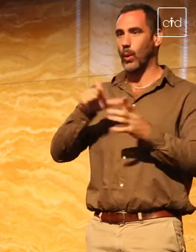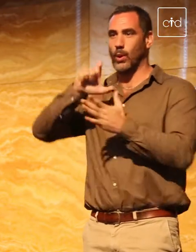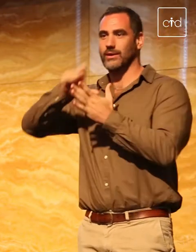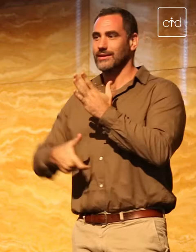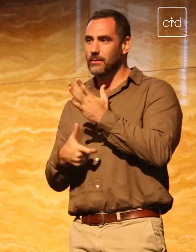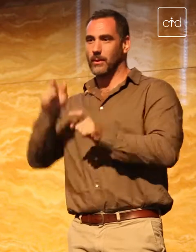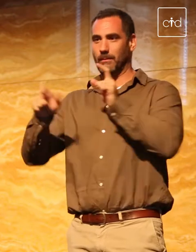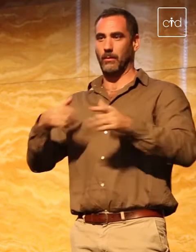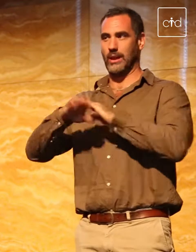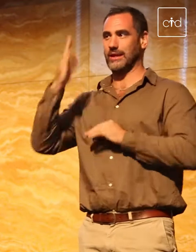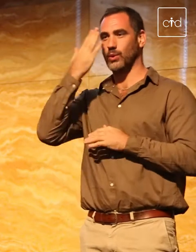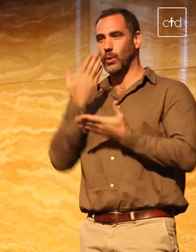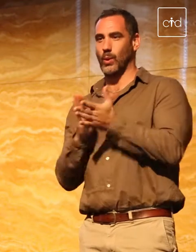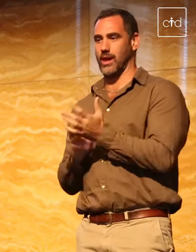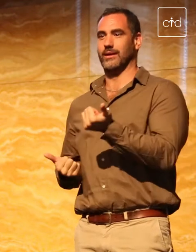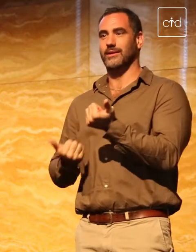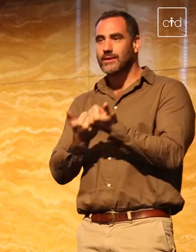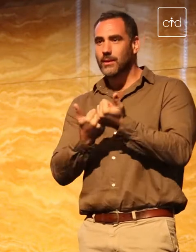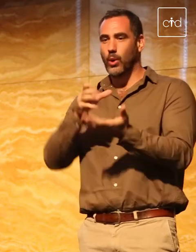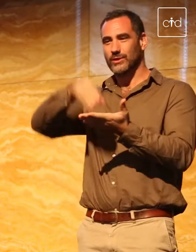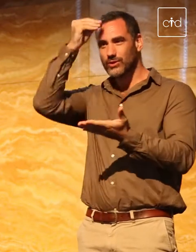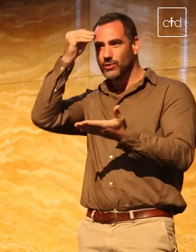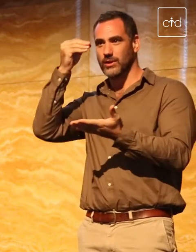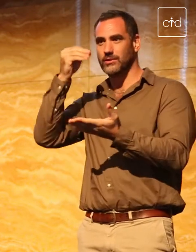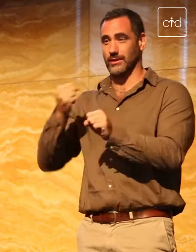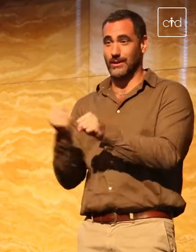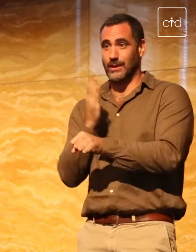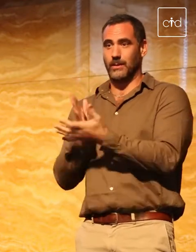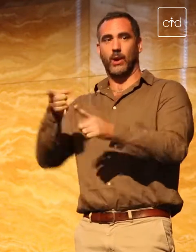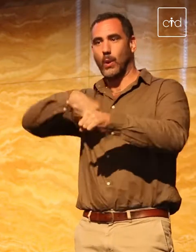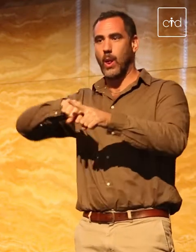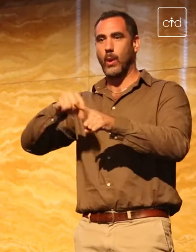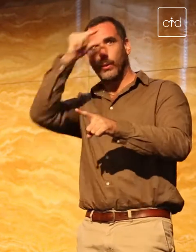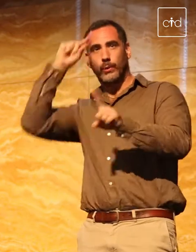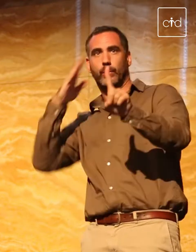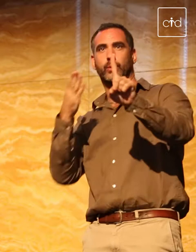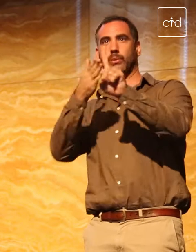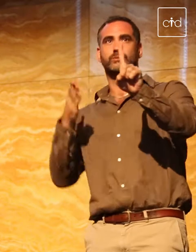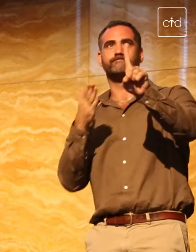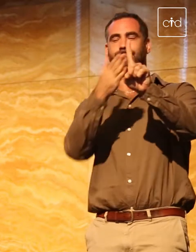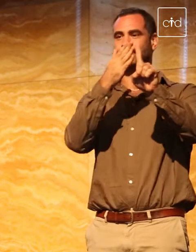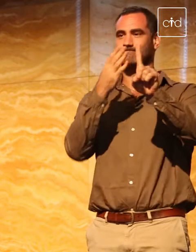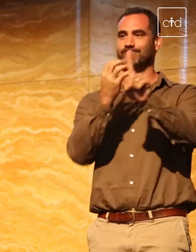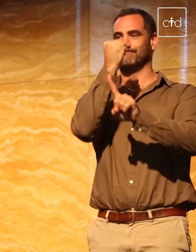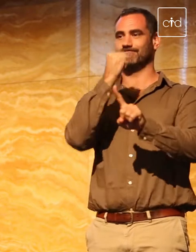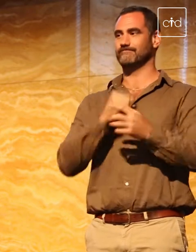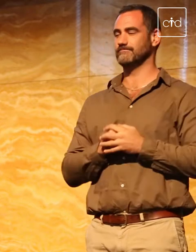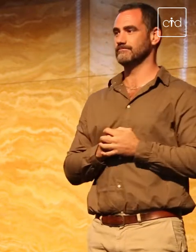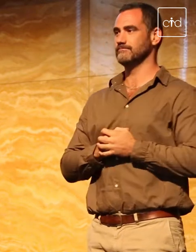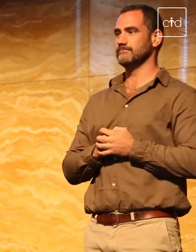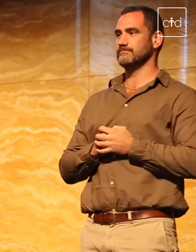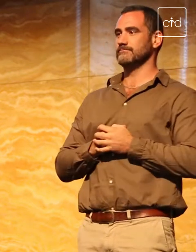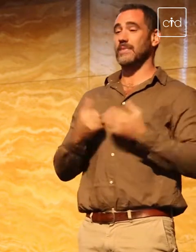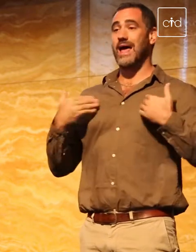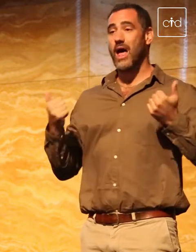being able to support and work to achieve really great outcomes for people with intellectual disabilities. Health and mental